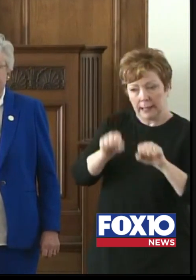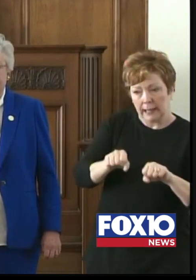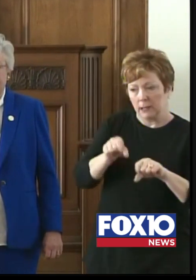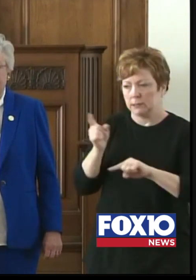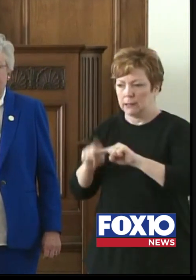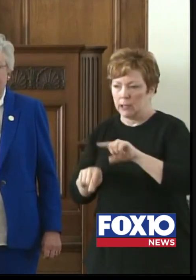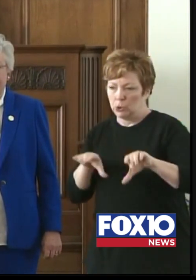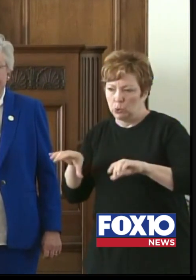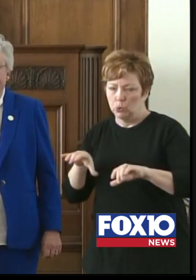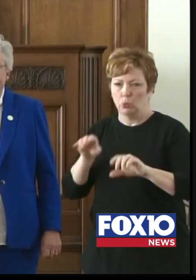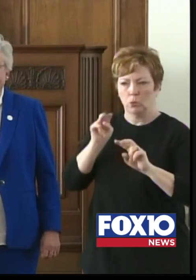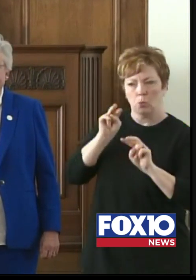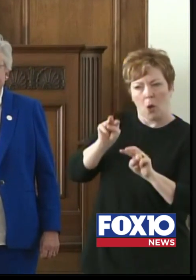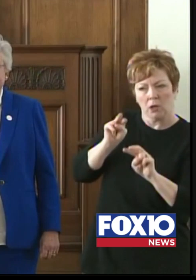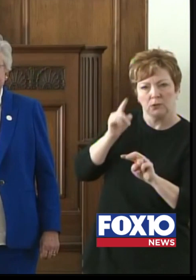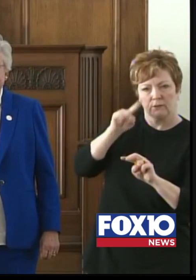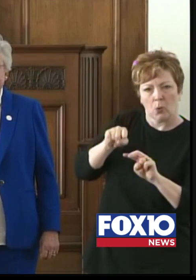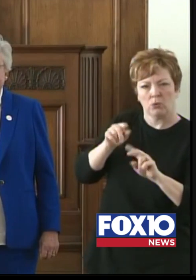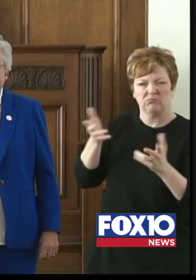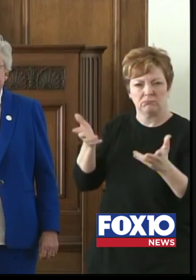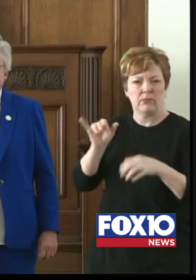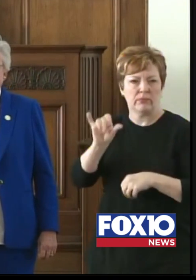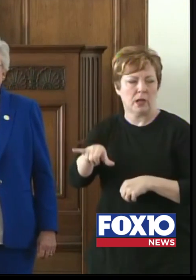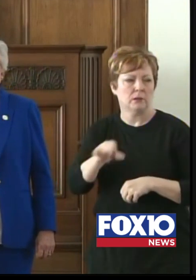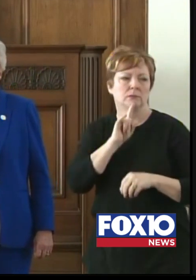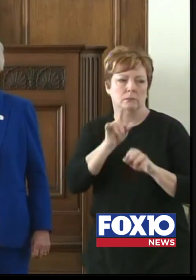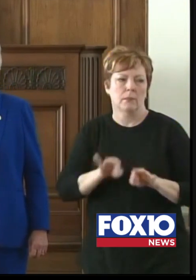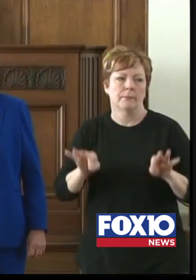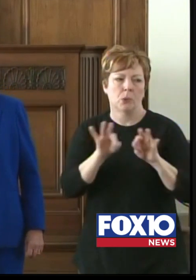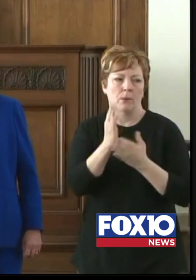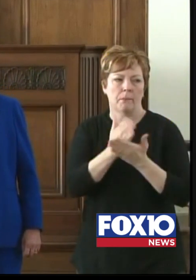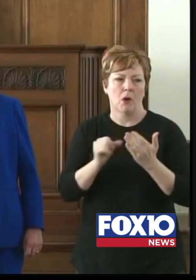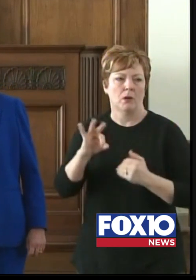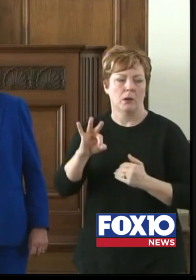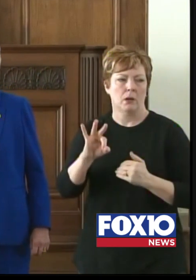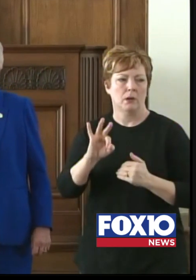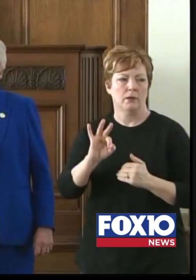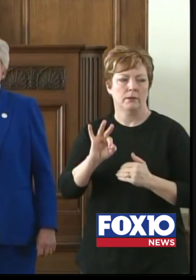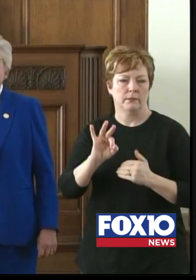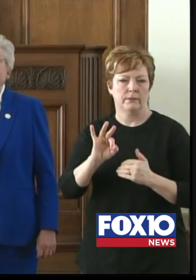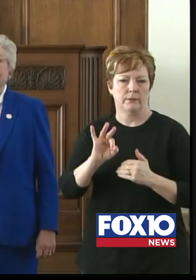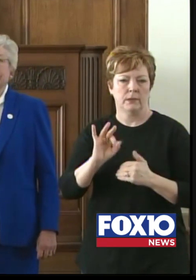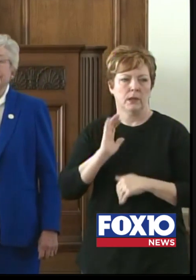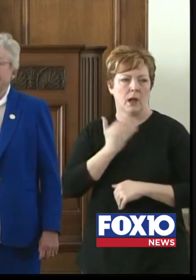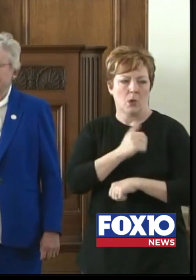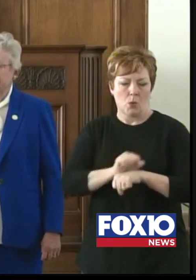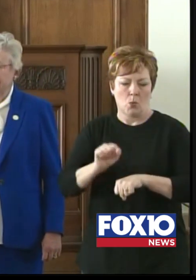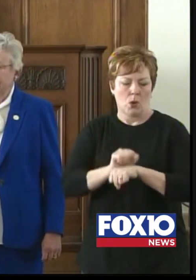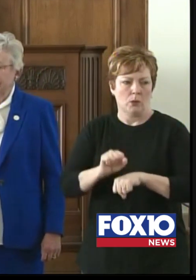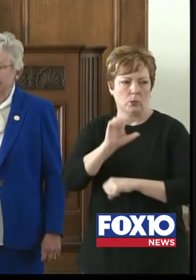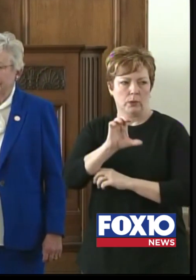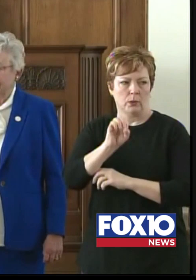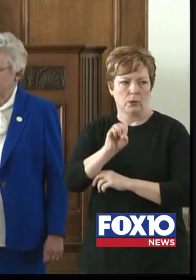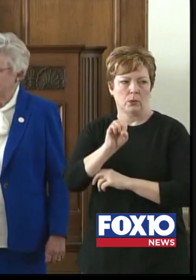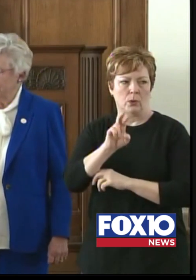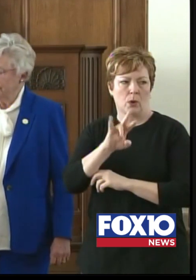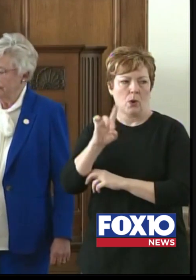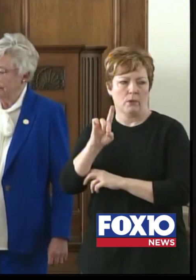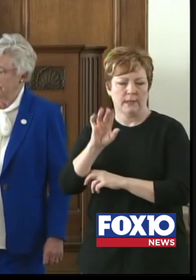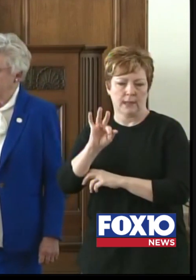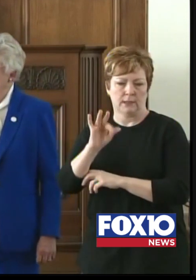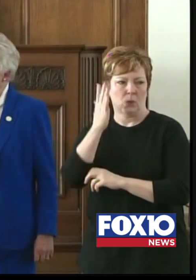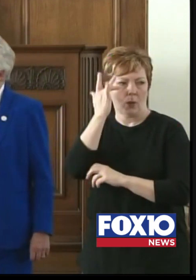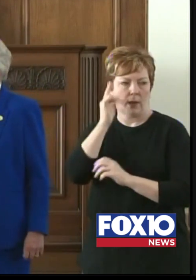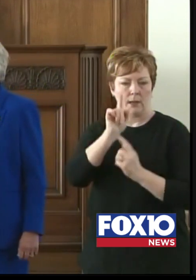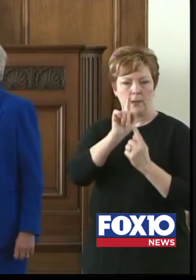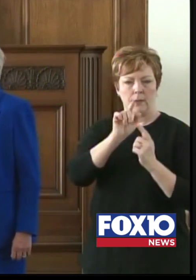do or to look out for. And so that's a really important part of what we do with COVID-19 because it is spread person to person. So